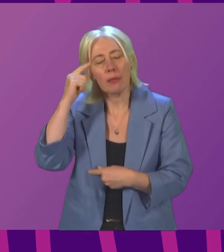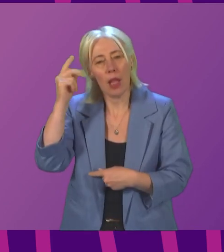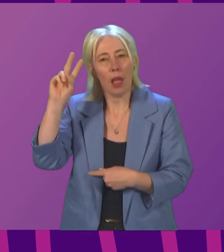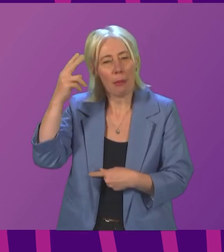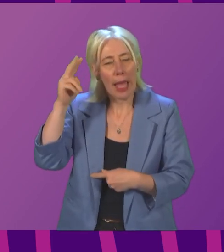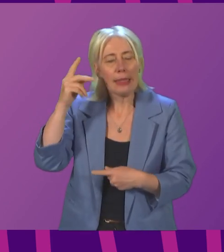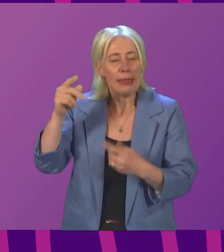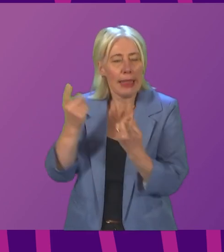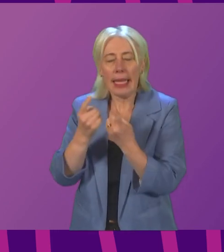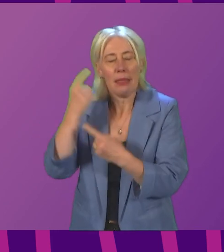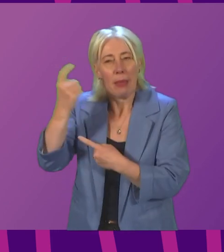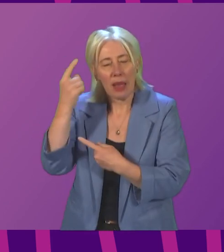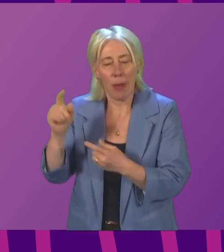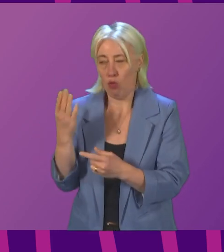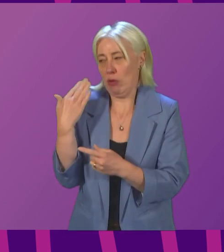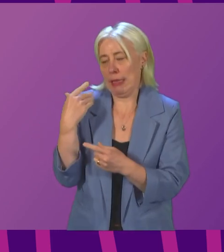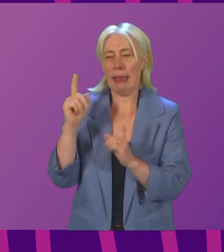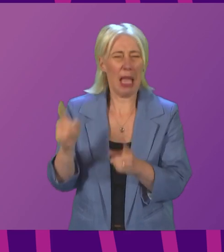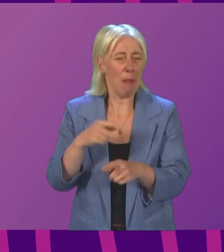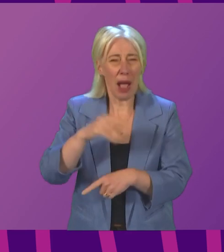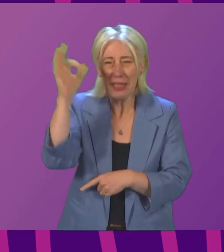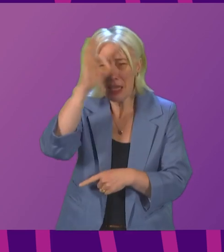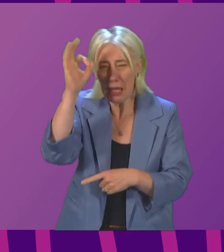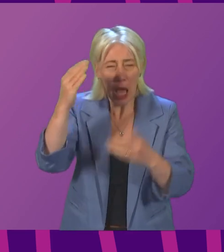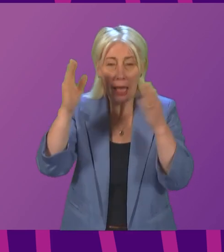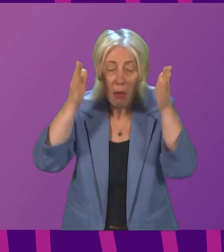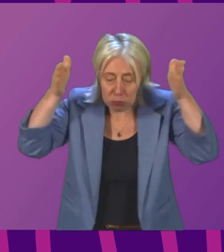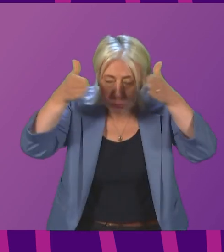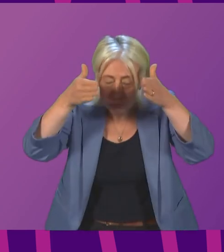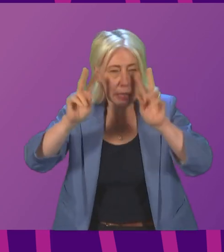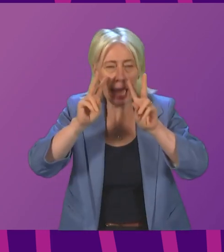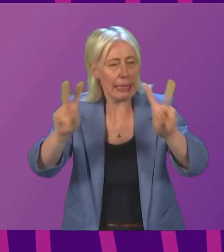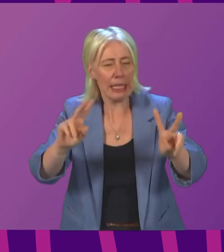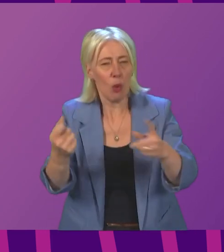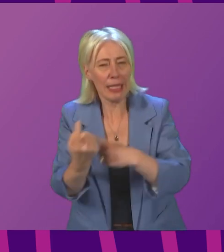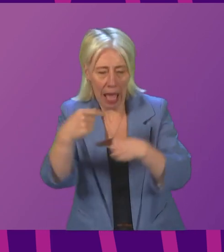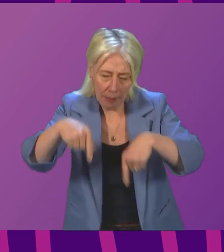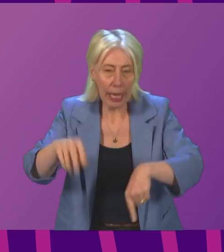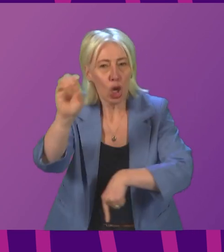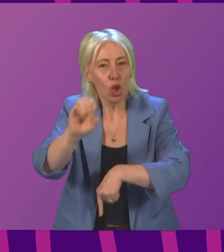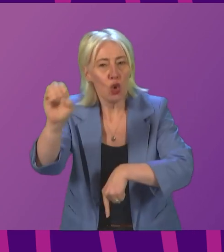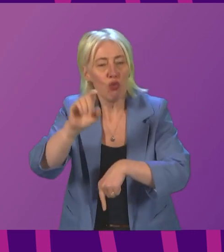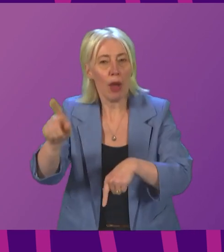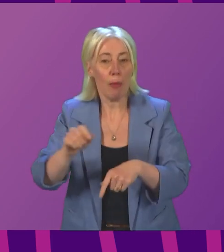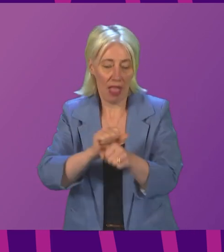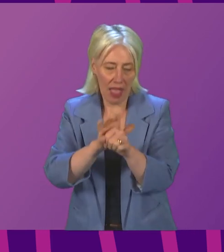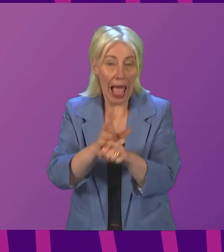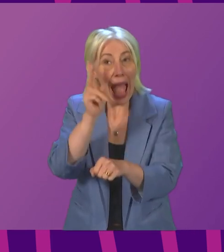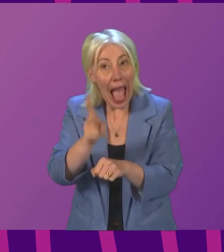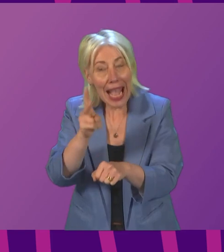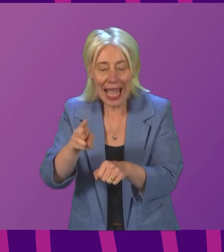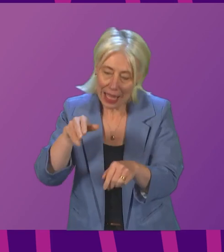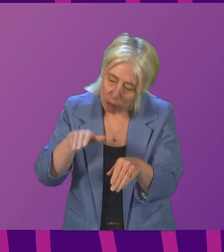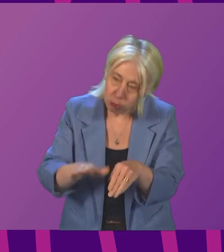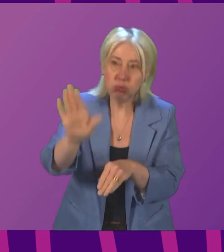days, but is he oblivious to what is currently happening across Europe, where this virus is on the rise again, and